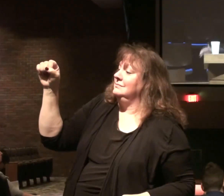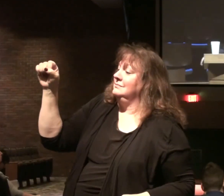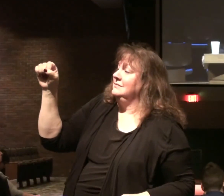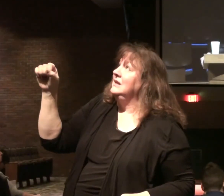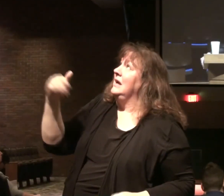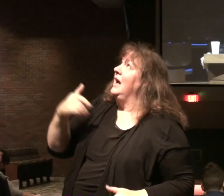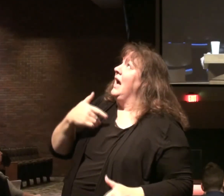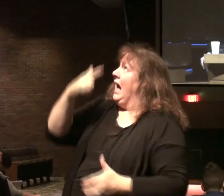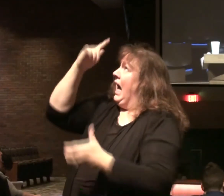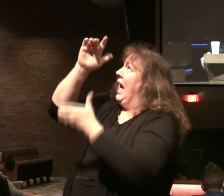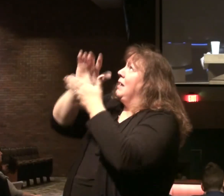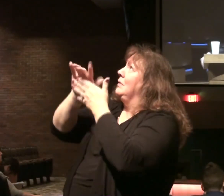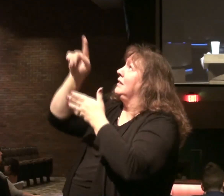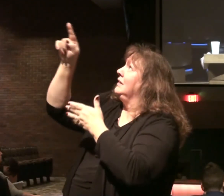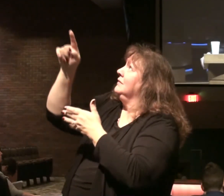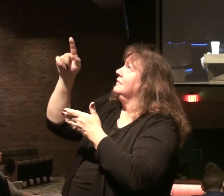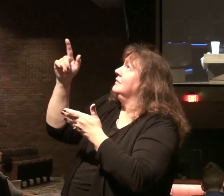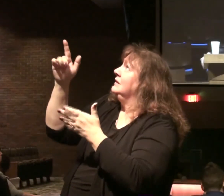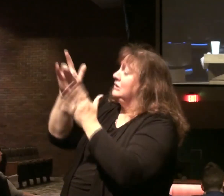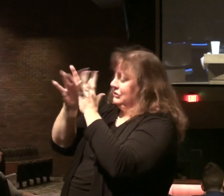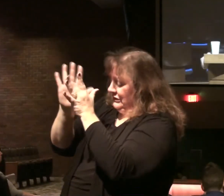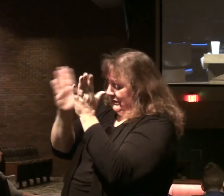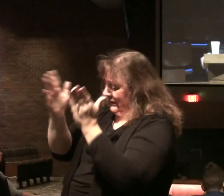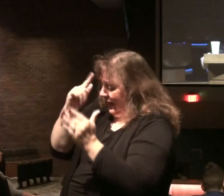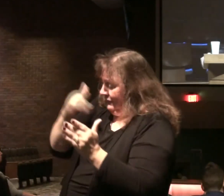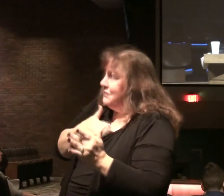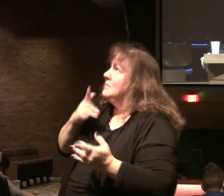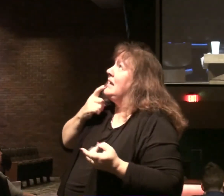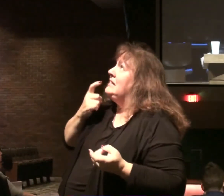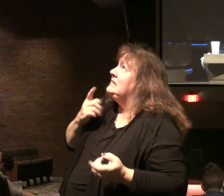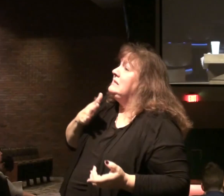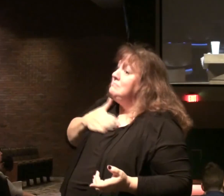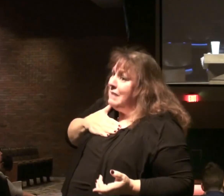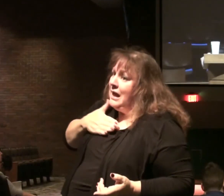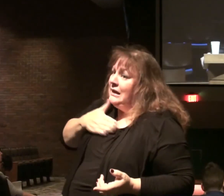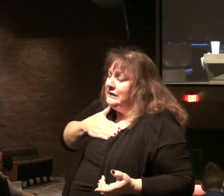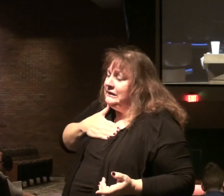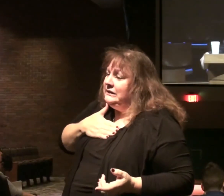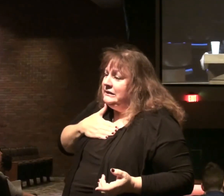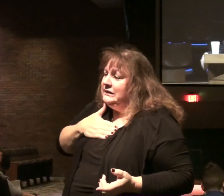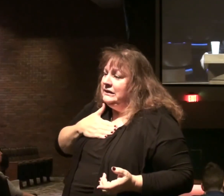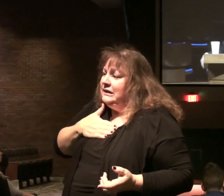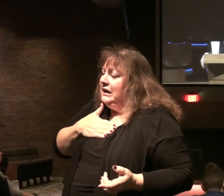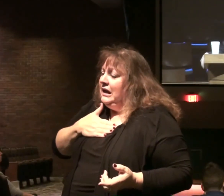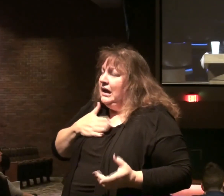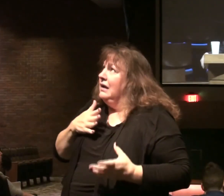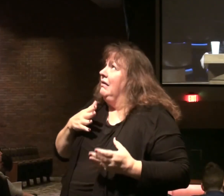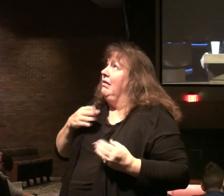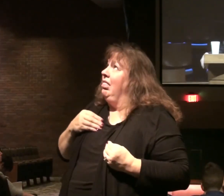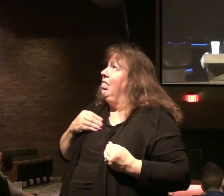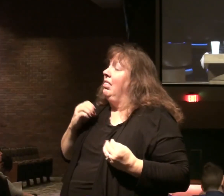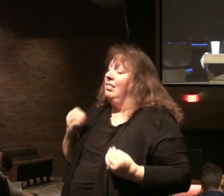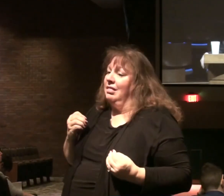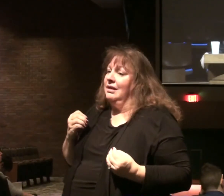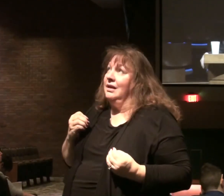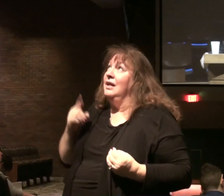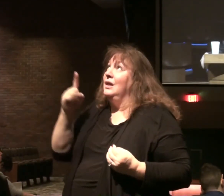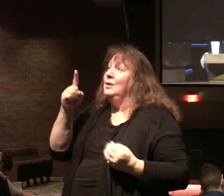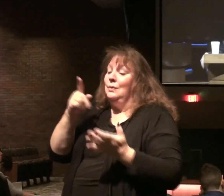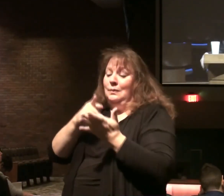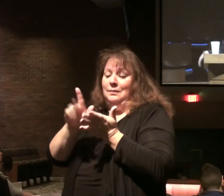I believe what you said is true. Christ died to pay the penalty of my sin. I didn't have to pay that penalty. He paid it.